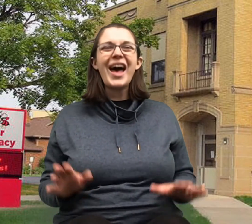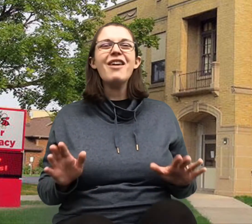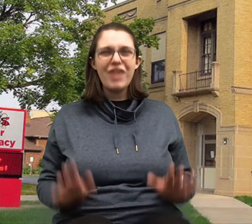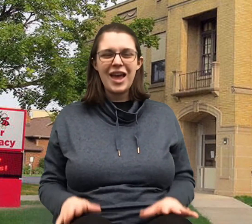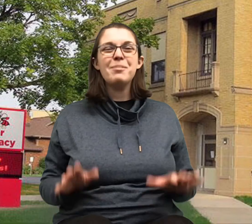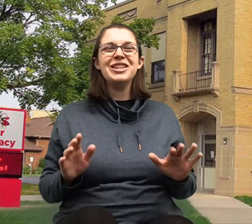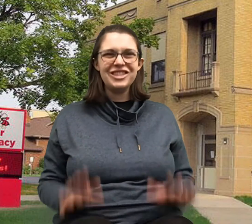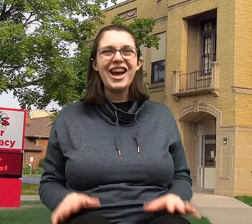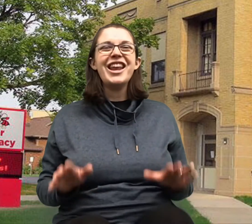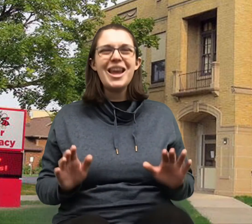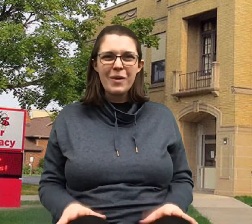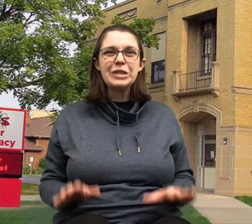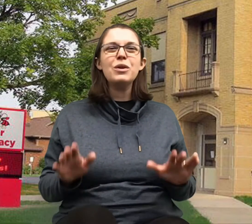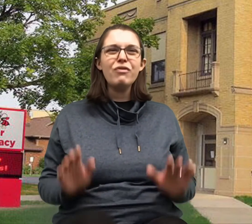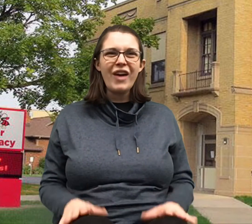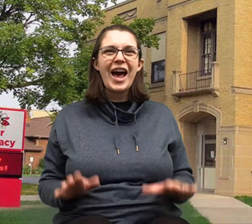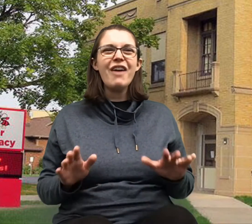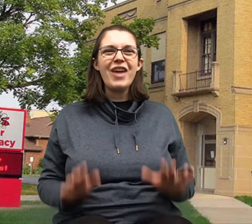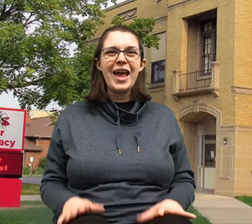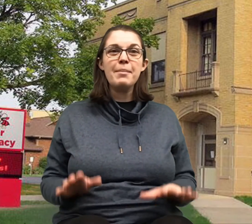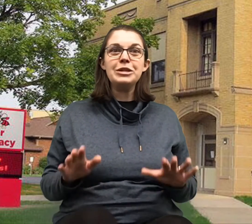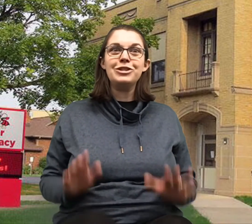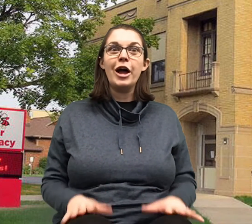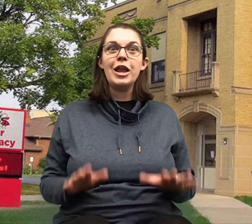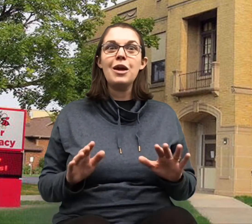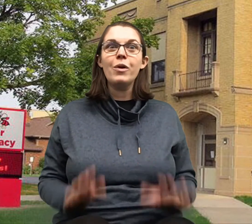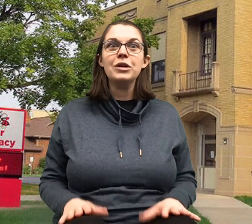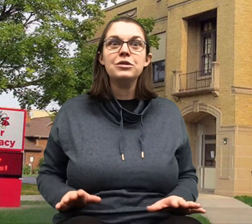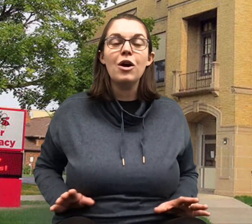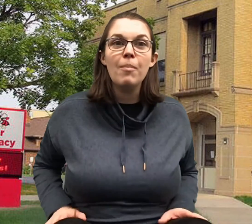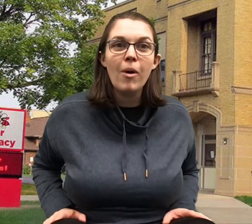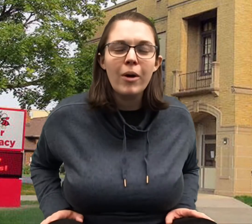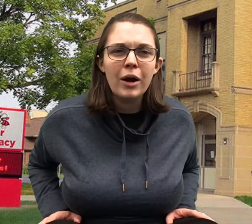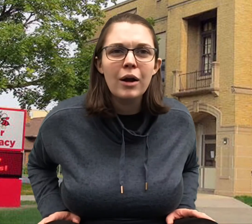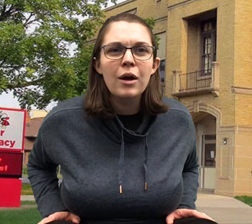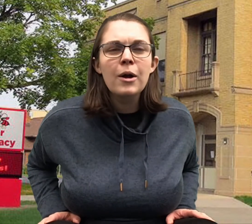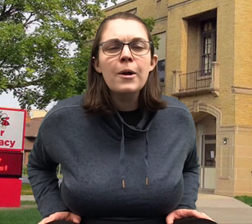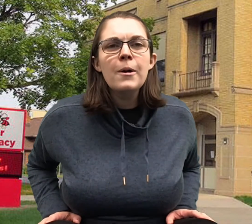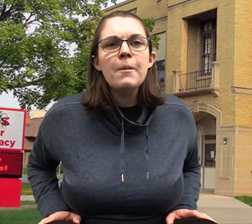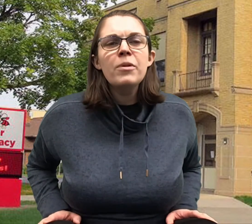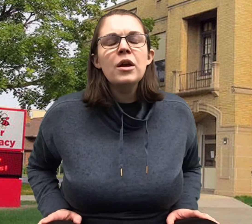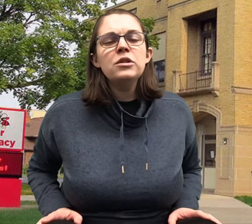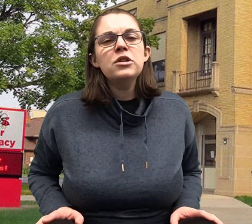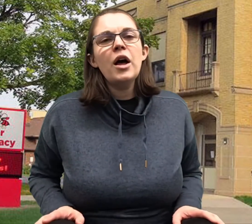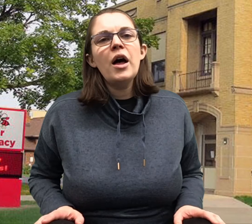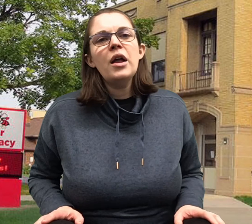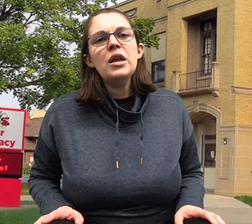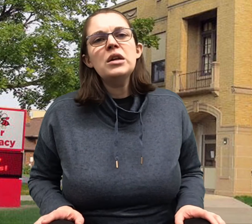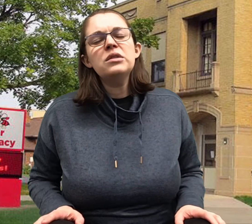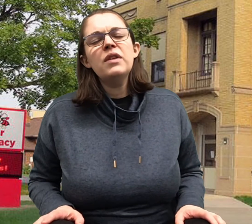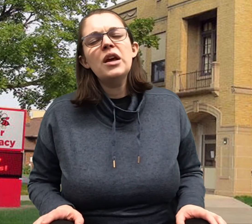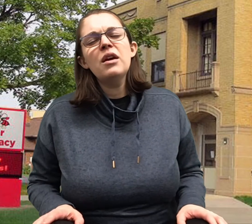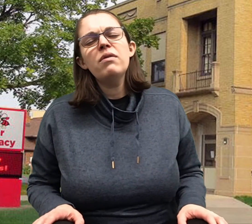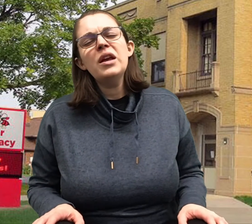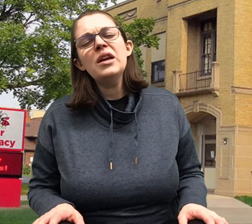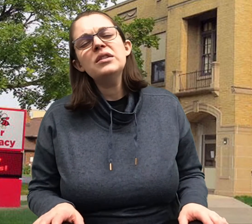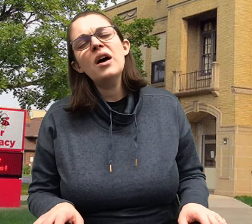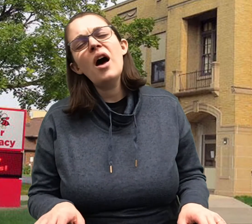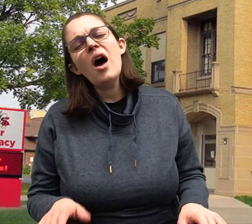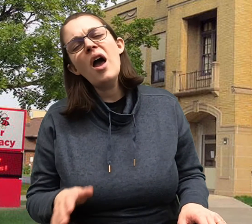hammers. Johnny works with five hammers, Johnny works no more. Johnny's very tired